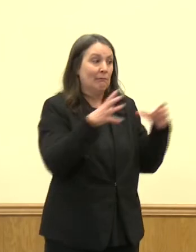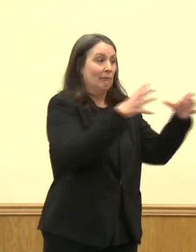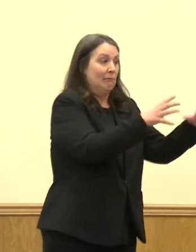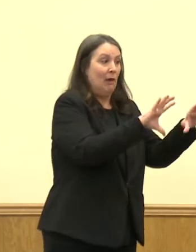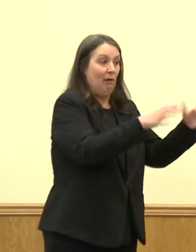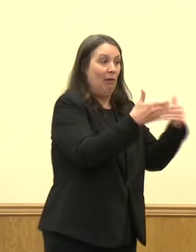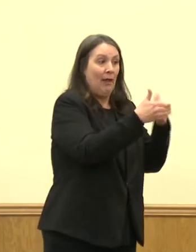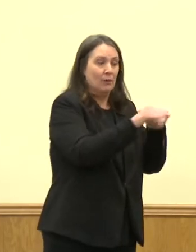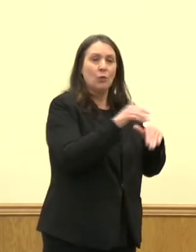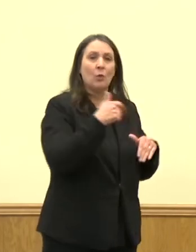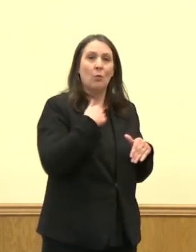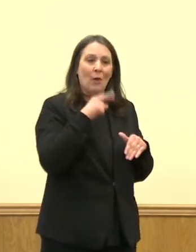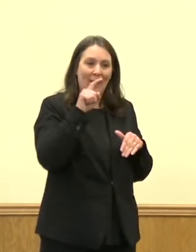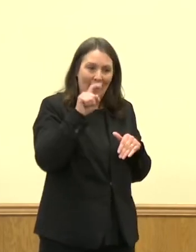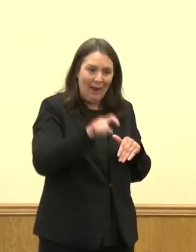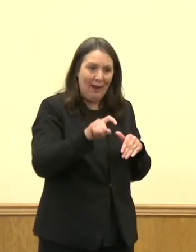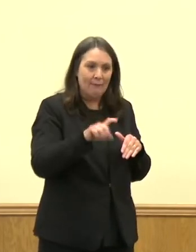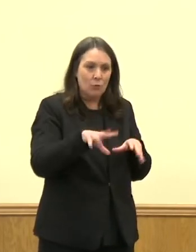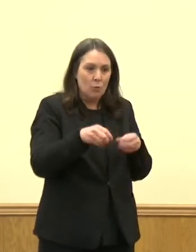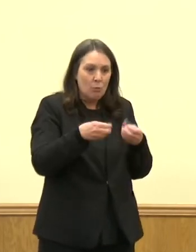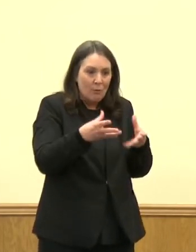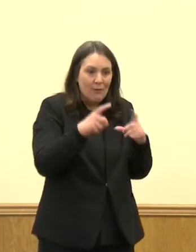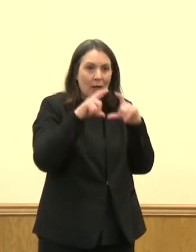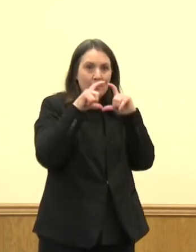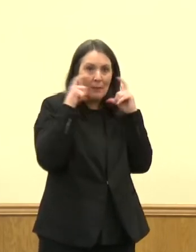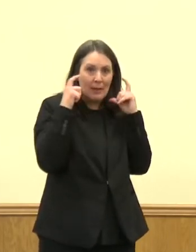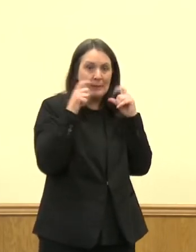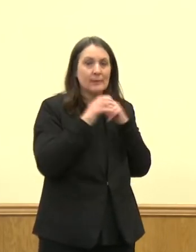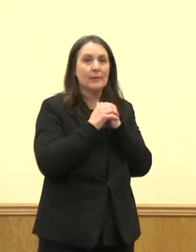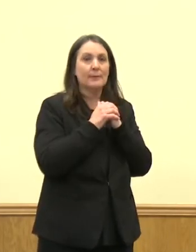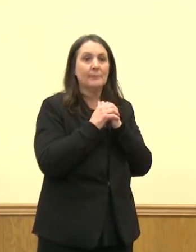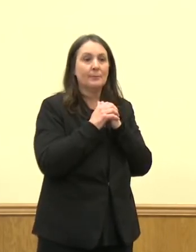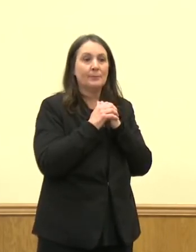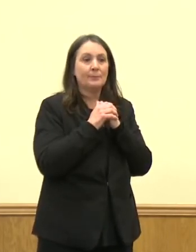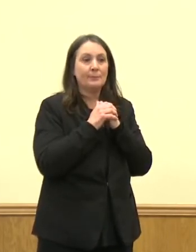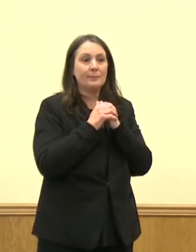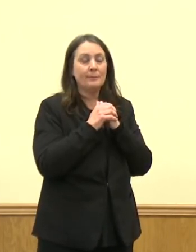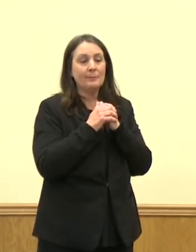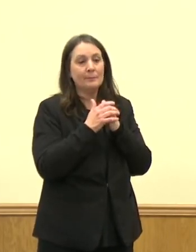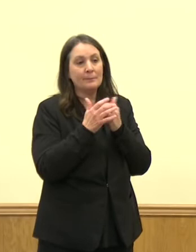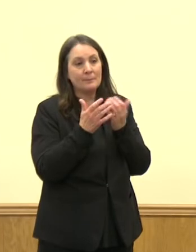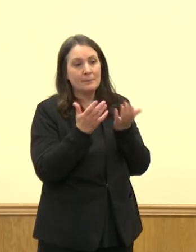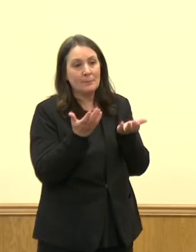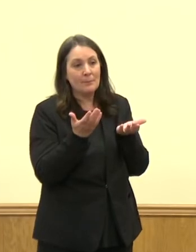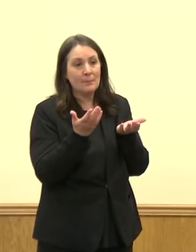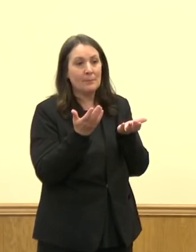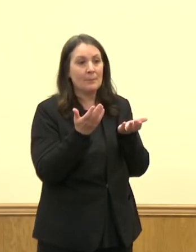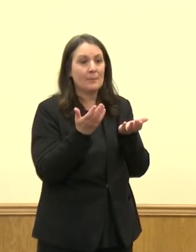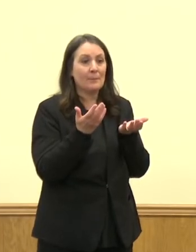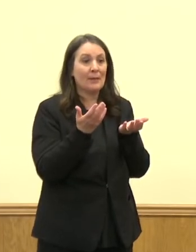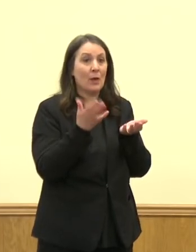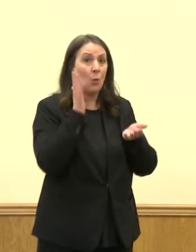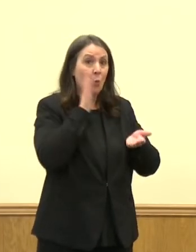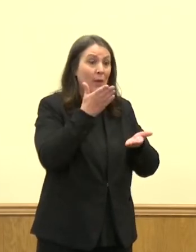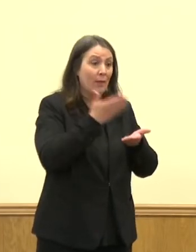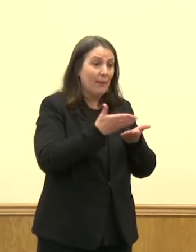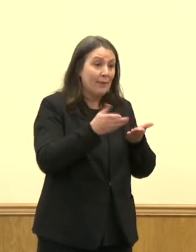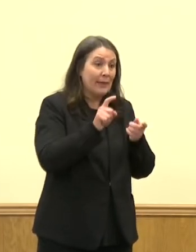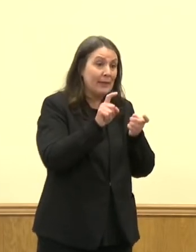while this lawsuit might give leeways in terms of the ability to require it, it does not change